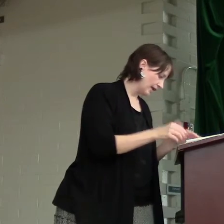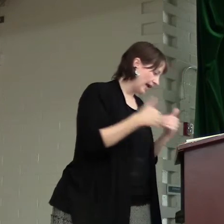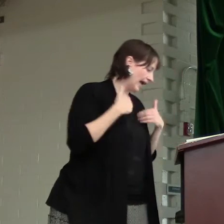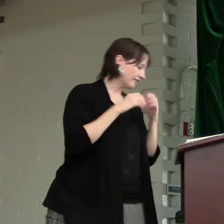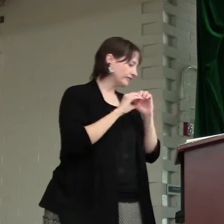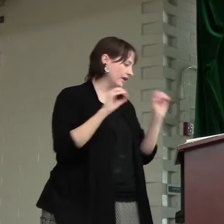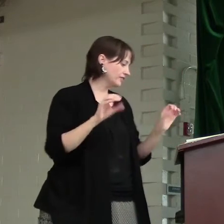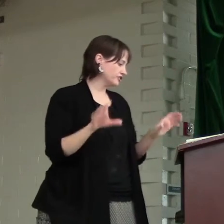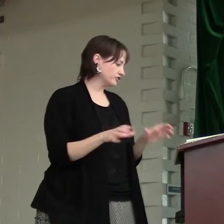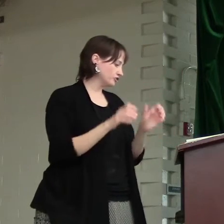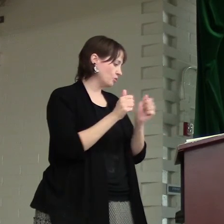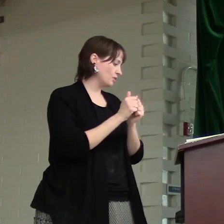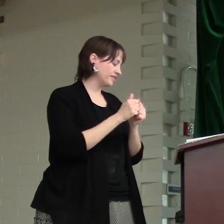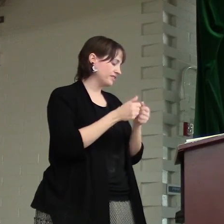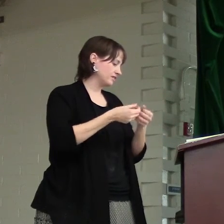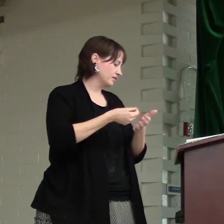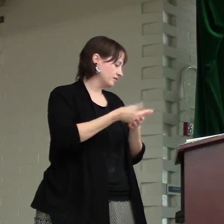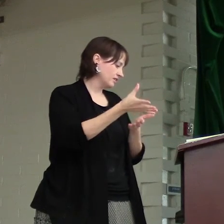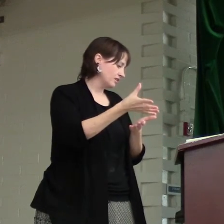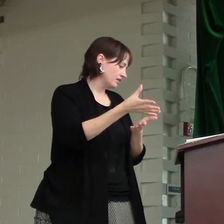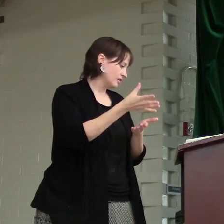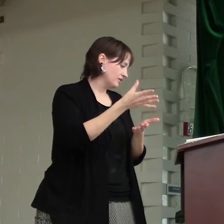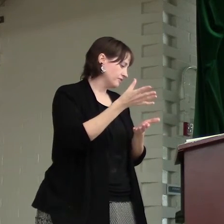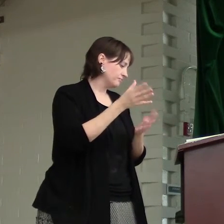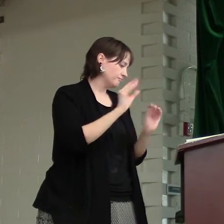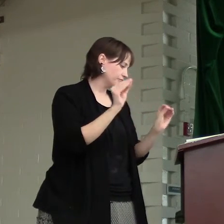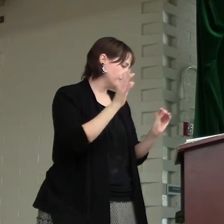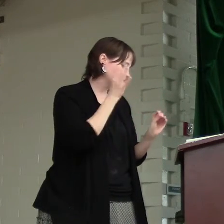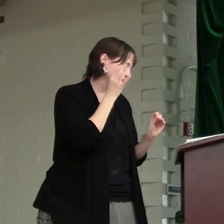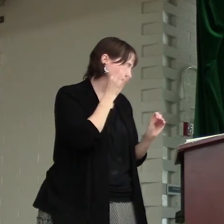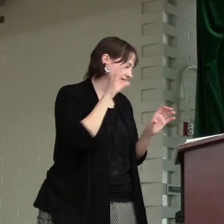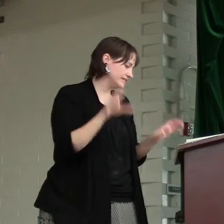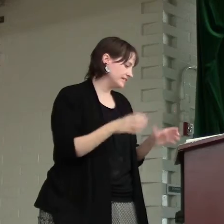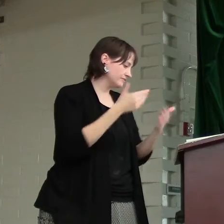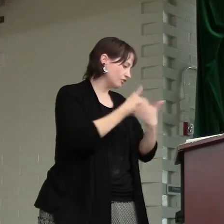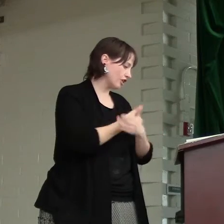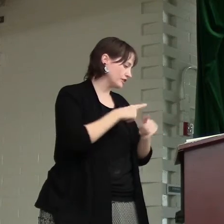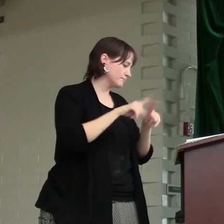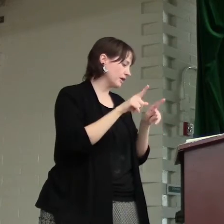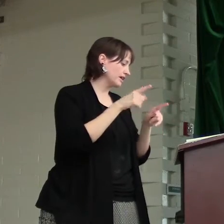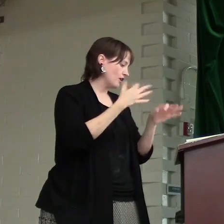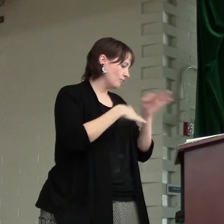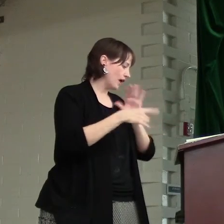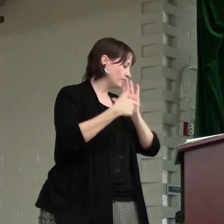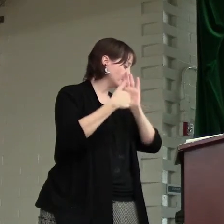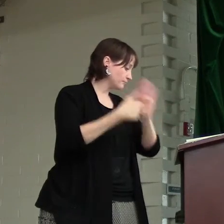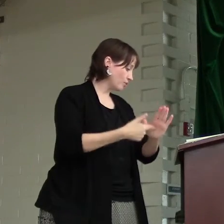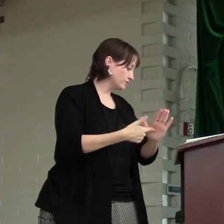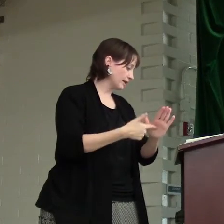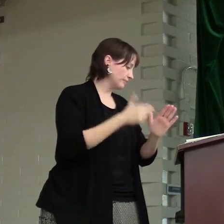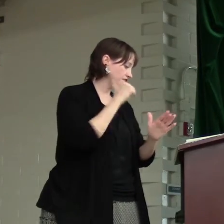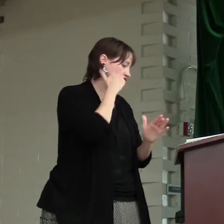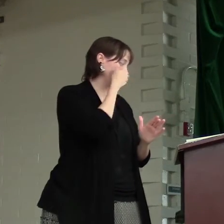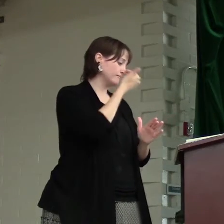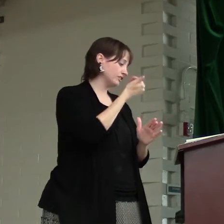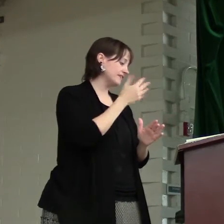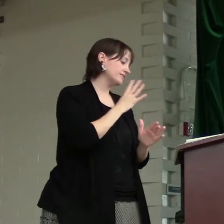Have nothing to do with the fruitless deeds of darkness, but rather expose them. It is shameful to not